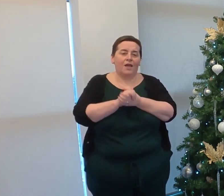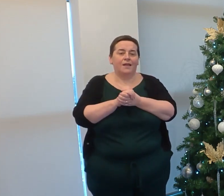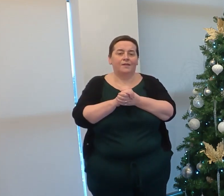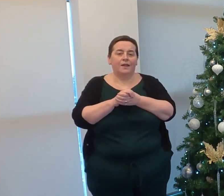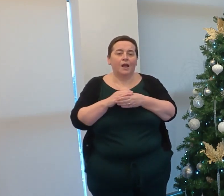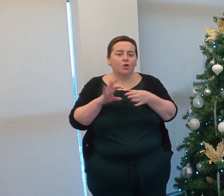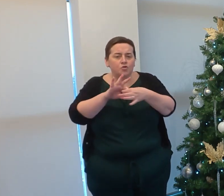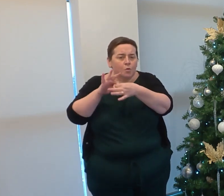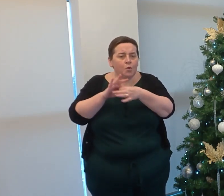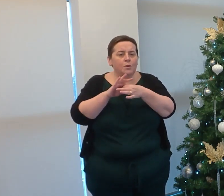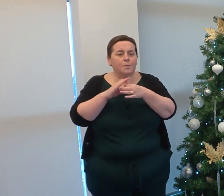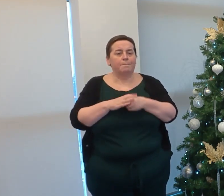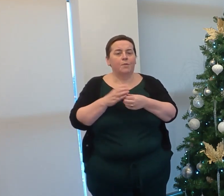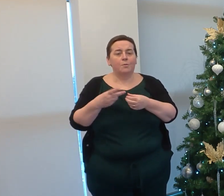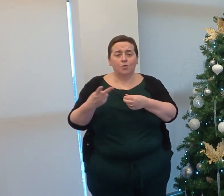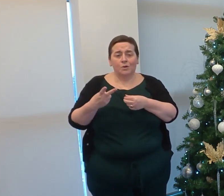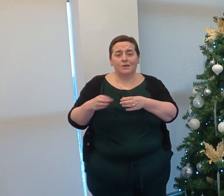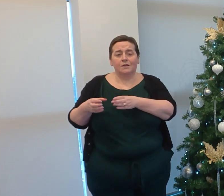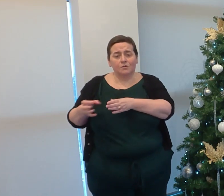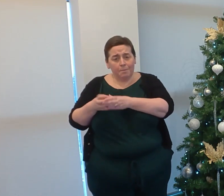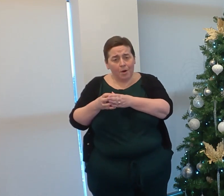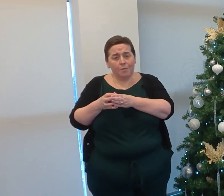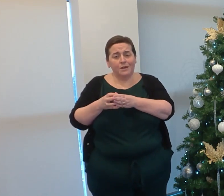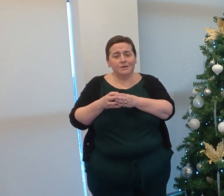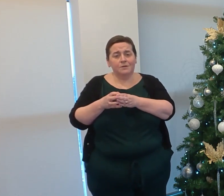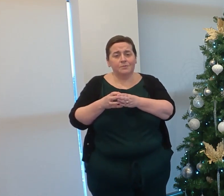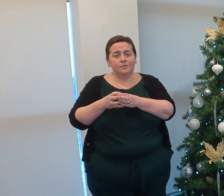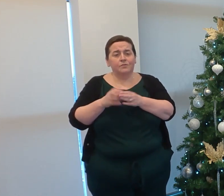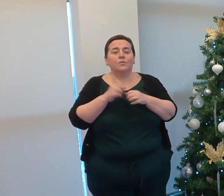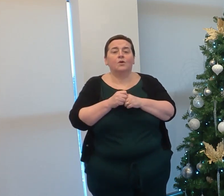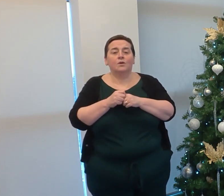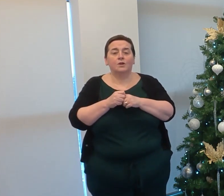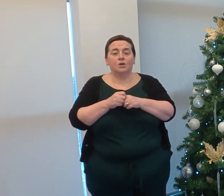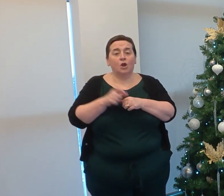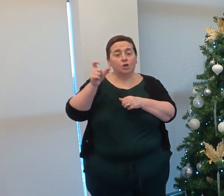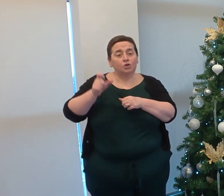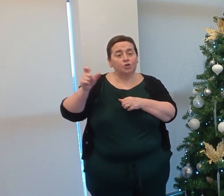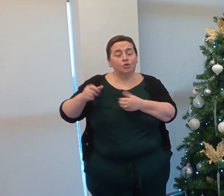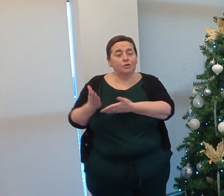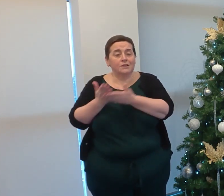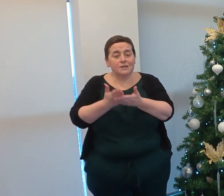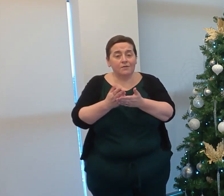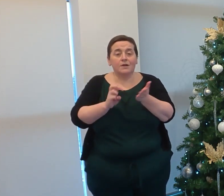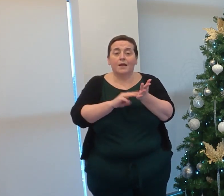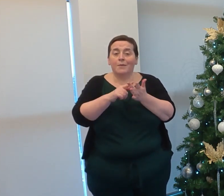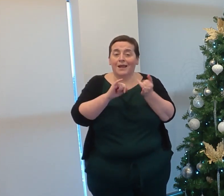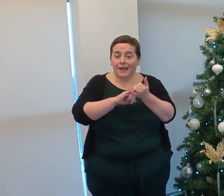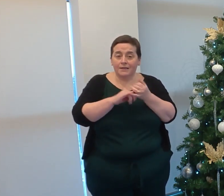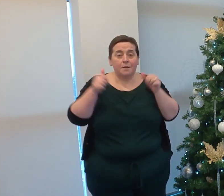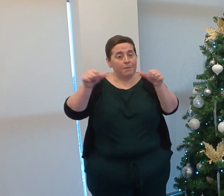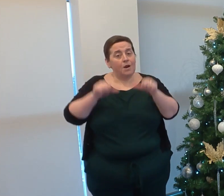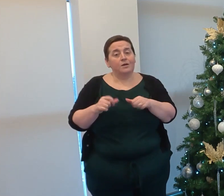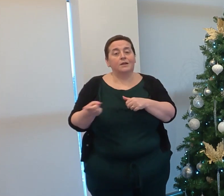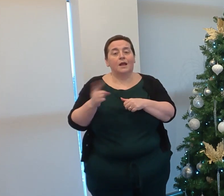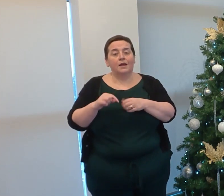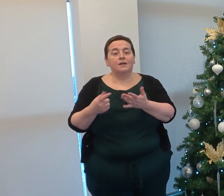a collaborative approach between our department, colleagues in student services, MIS, marketing